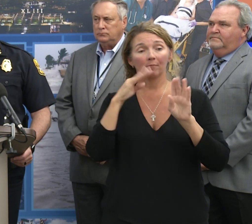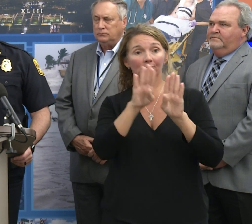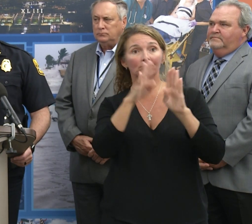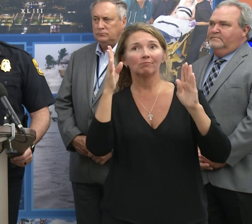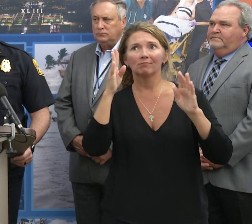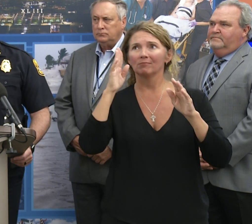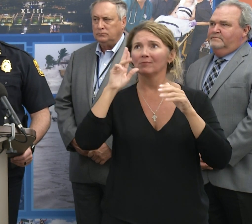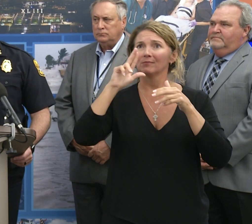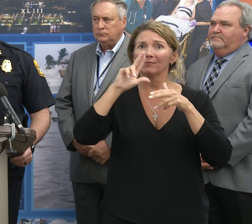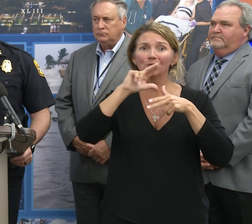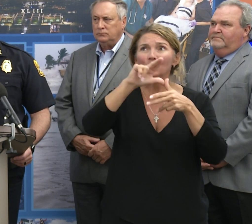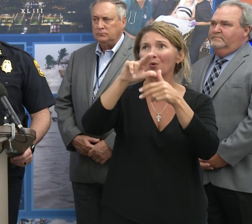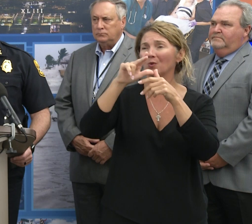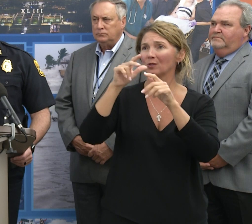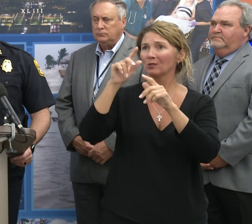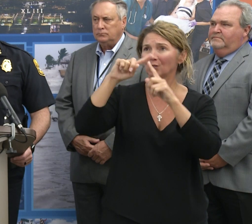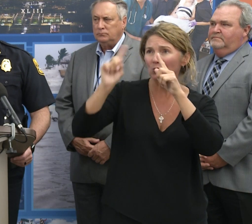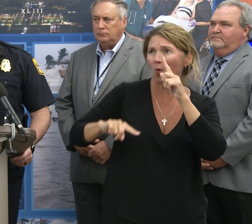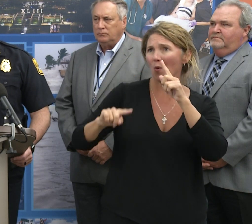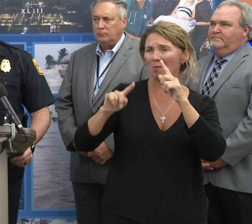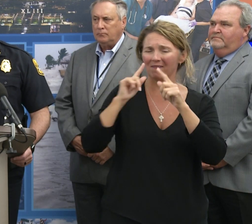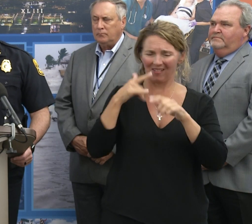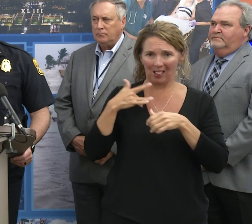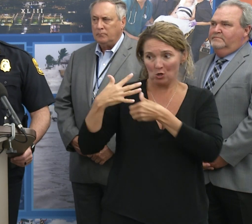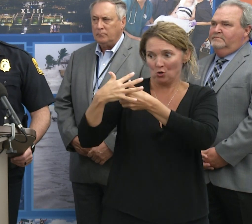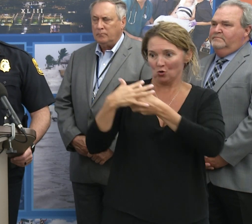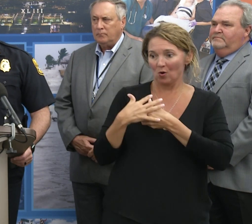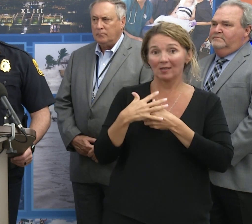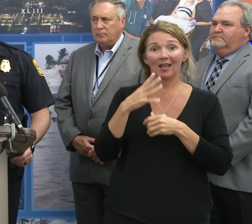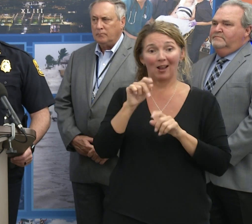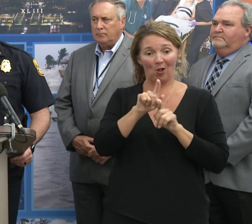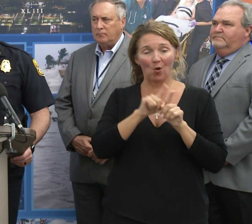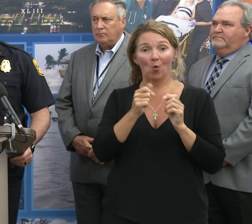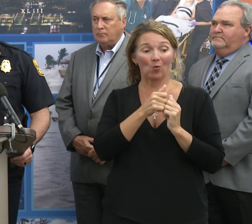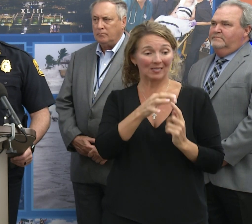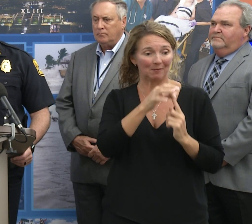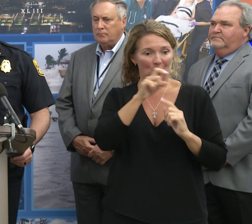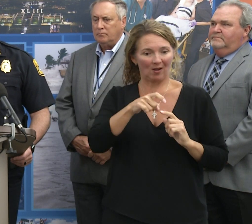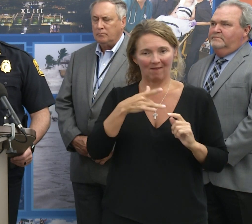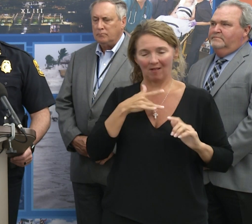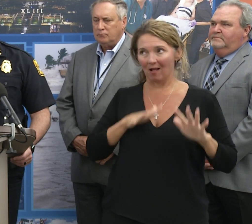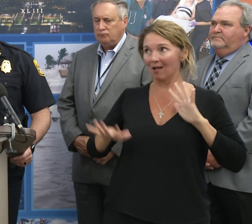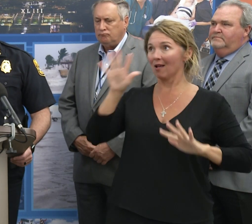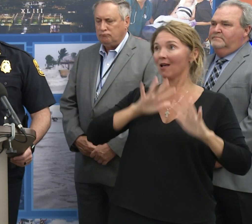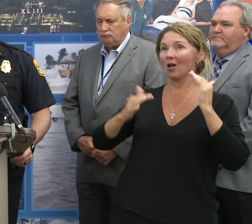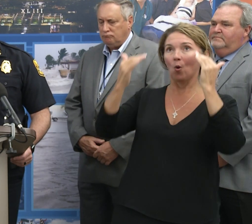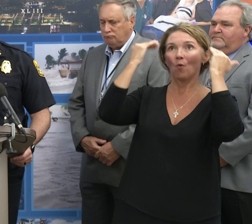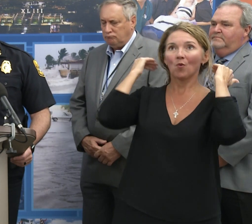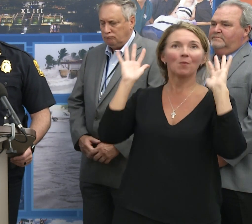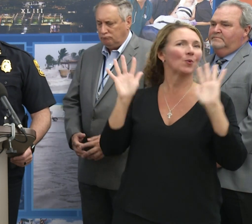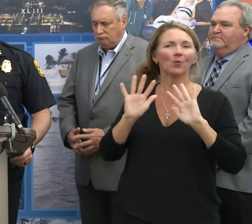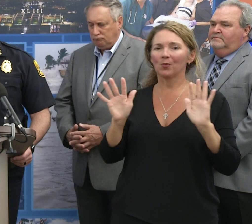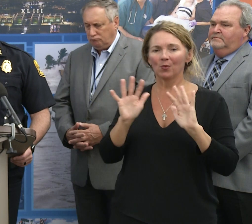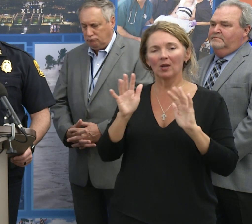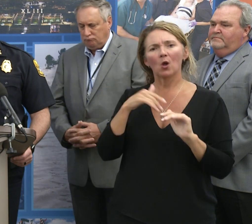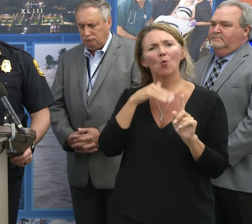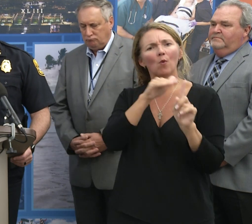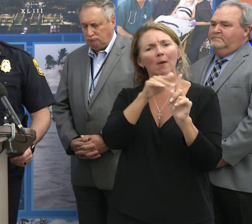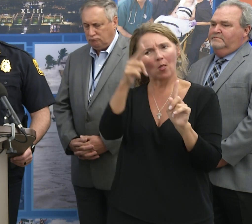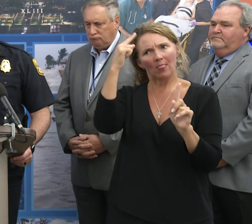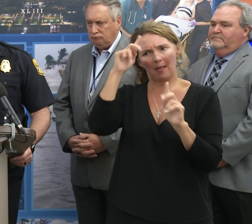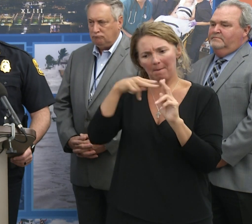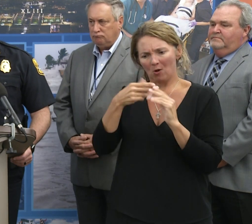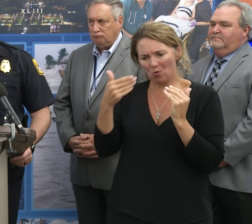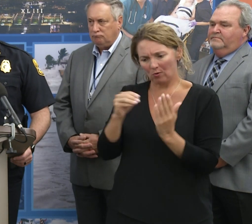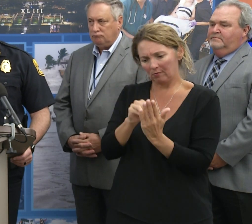storms can be very stressful to everyone involved, especially those with special needs. And I would remind people to think about